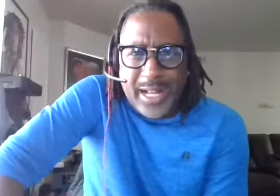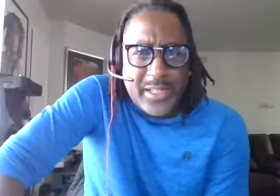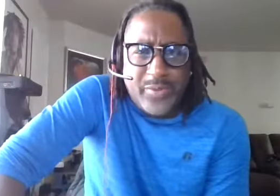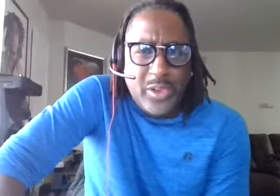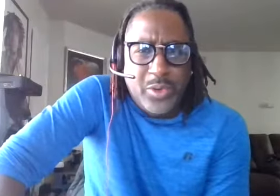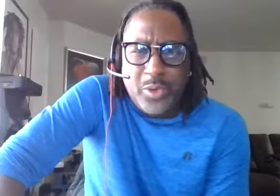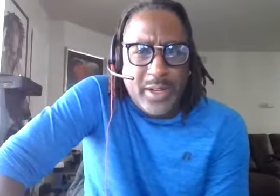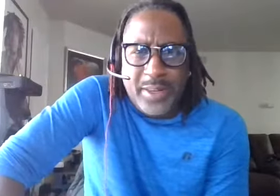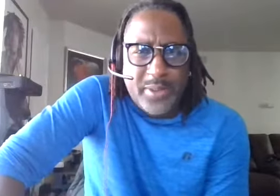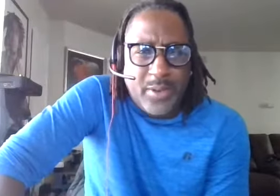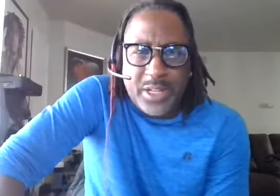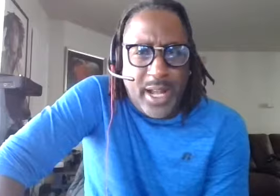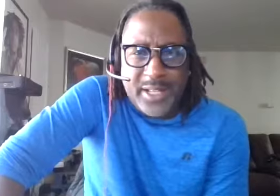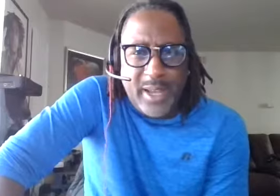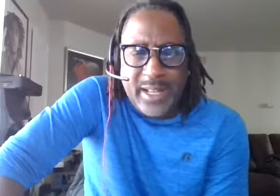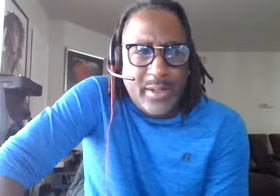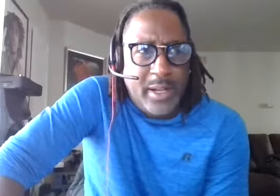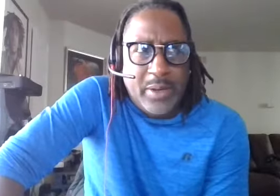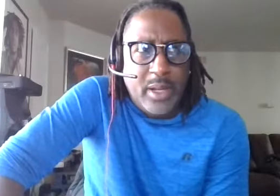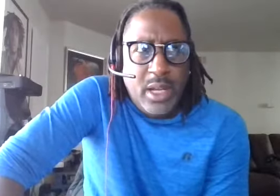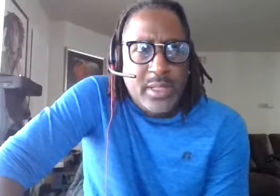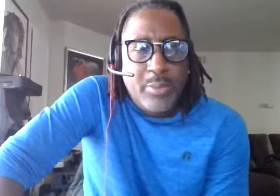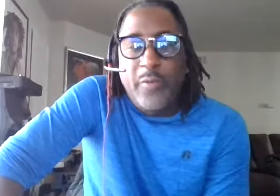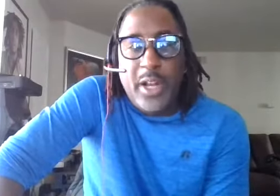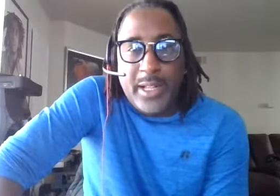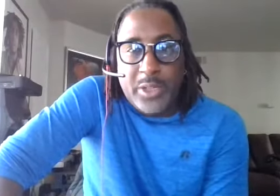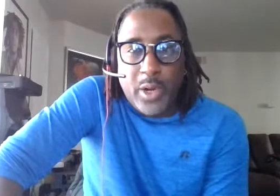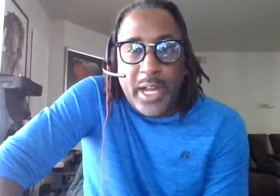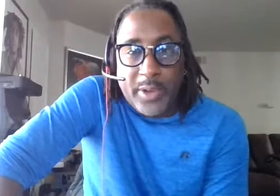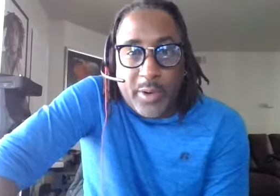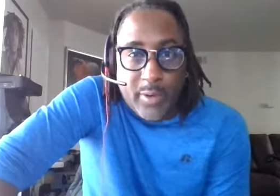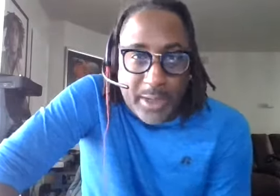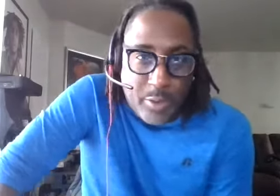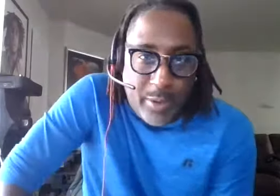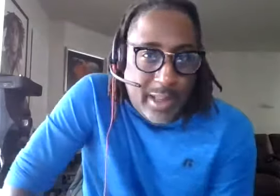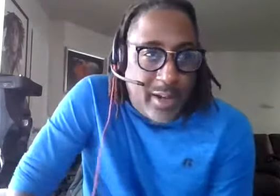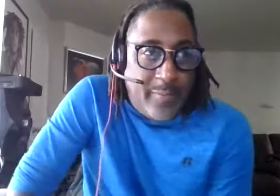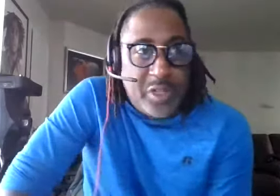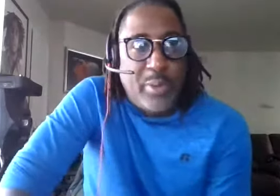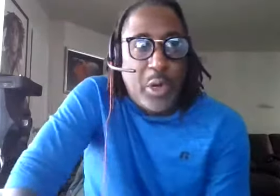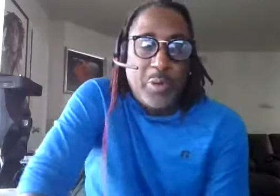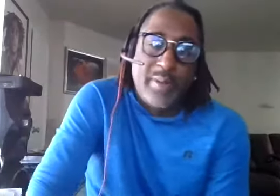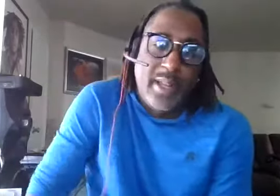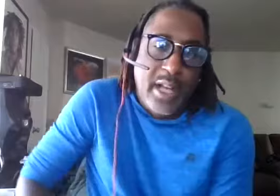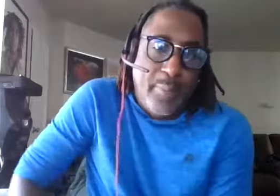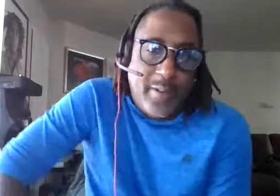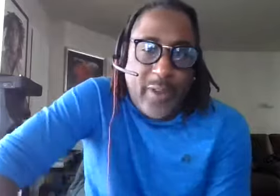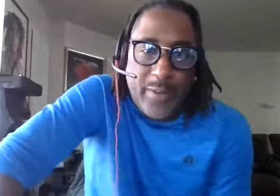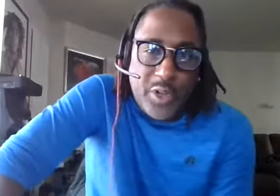solace of you and all those great tracks man you know so moving on to another great group that we love fishbone couple favorite